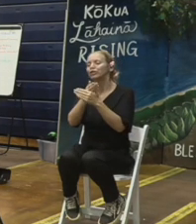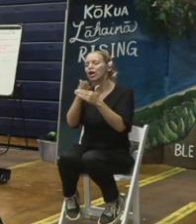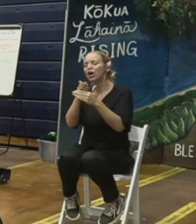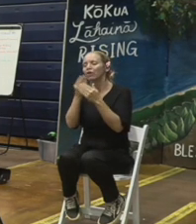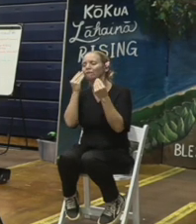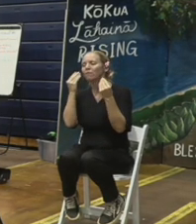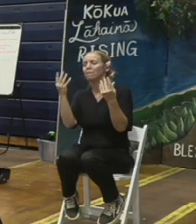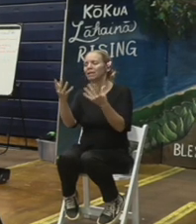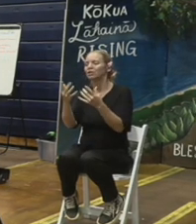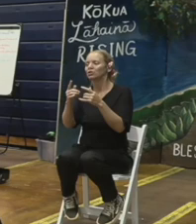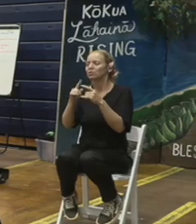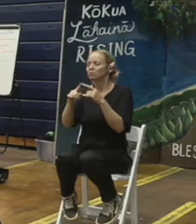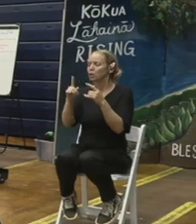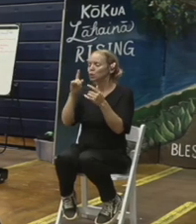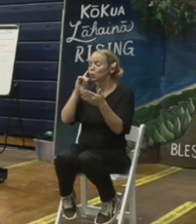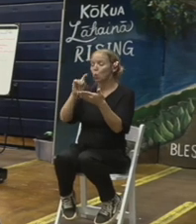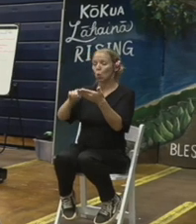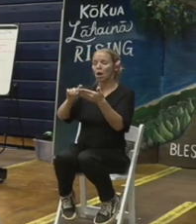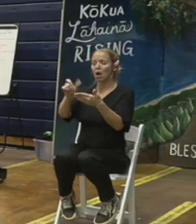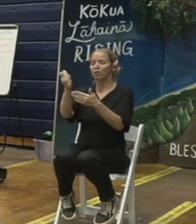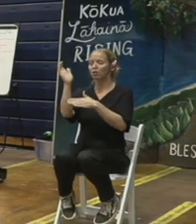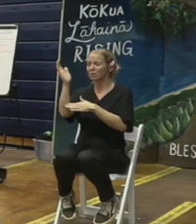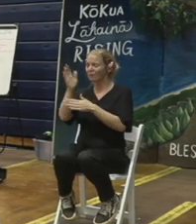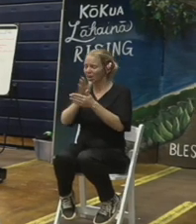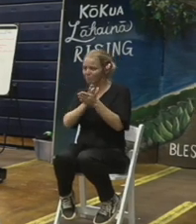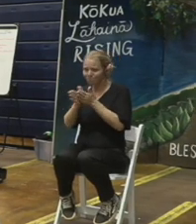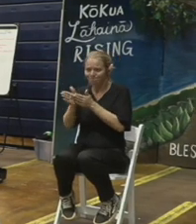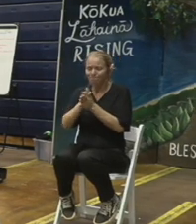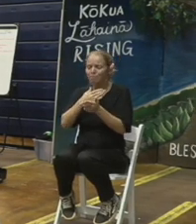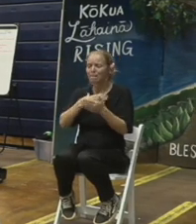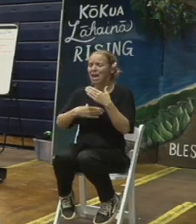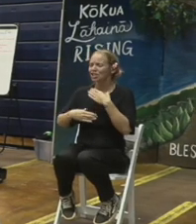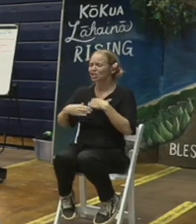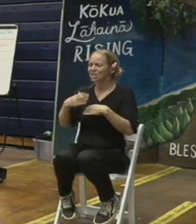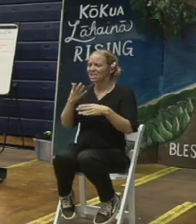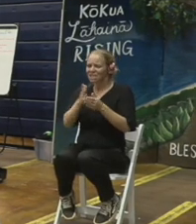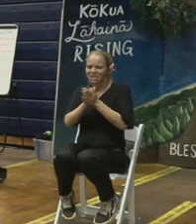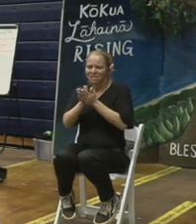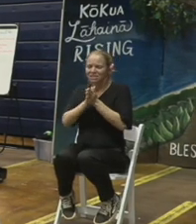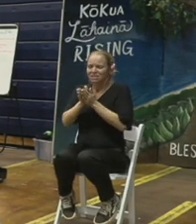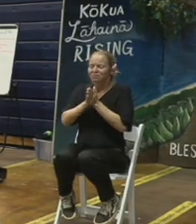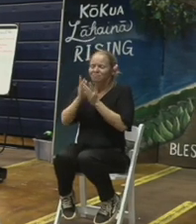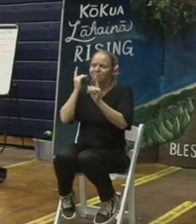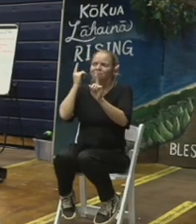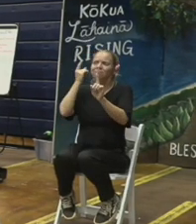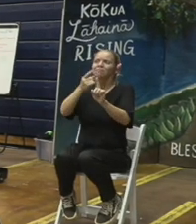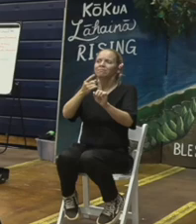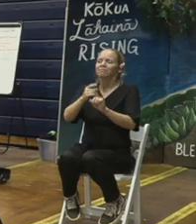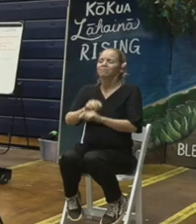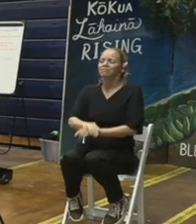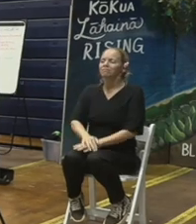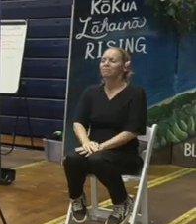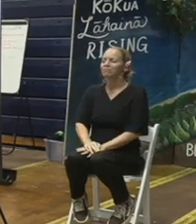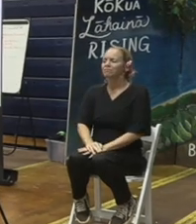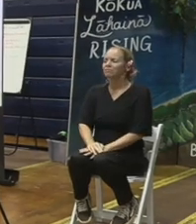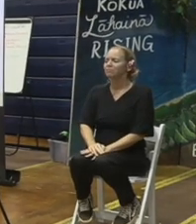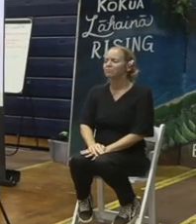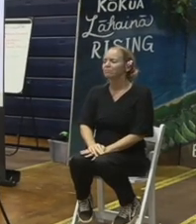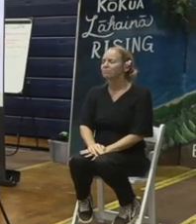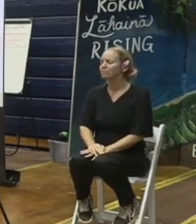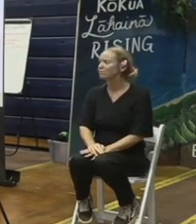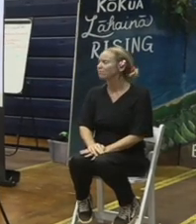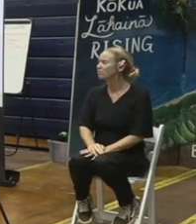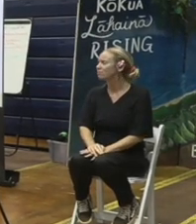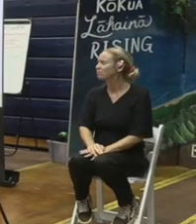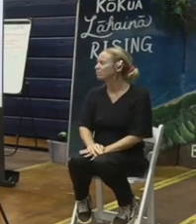from our other speakers we're very passionate right so a lot of ways you can get your information we're offering you